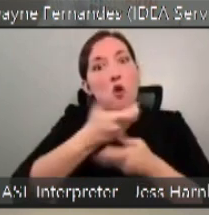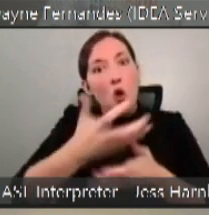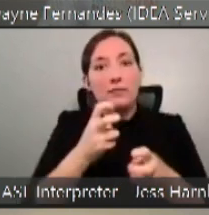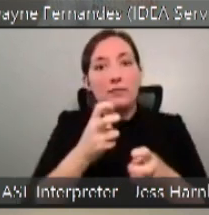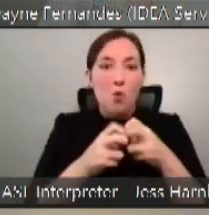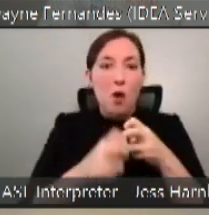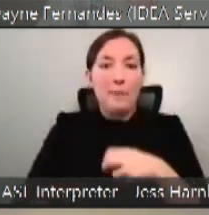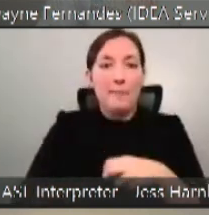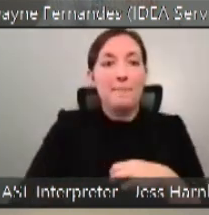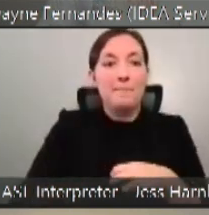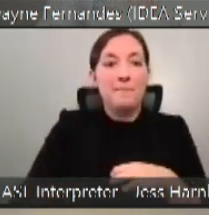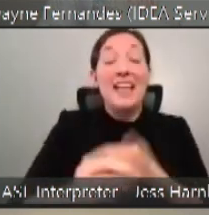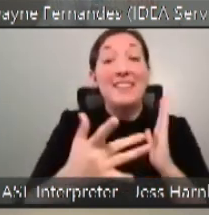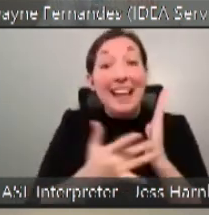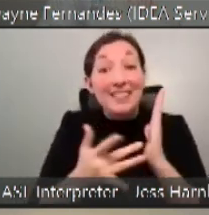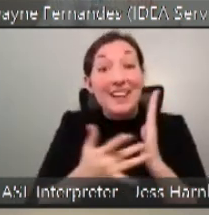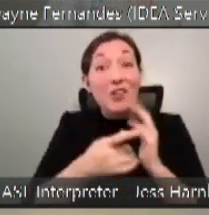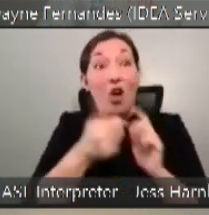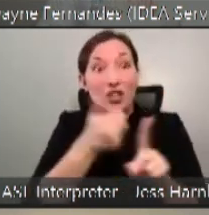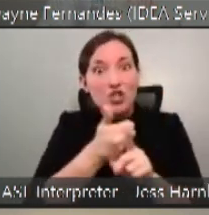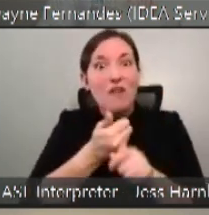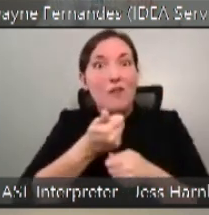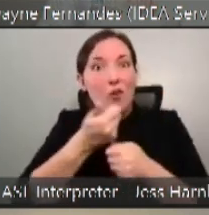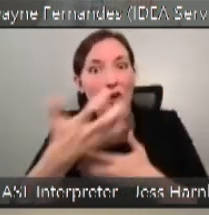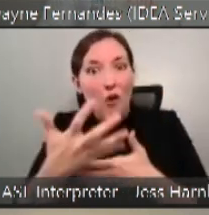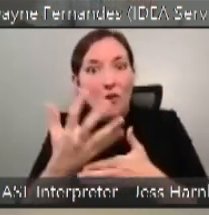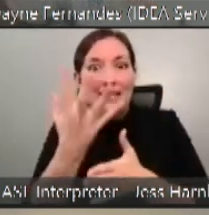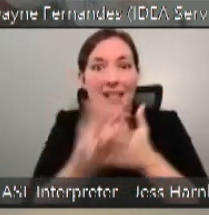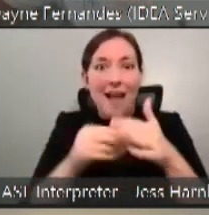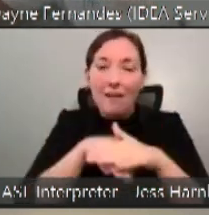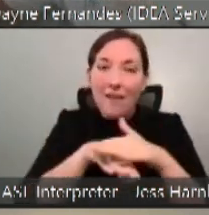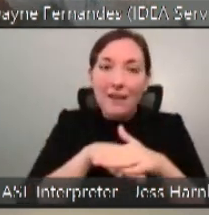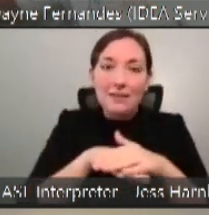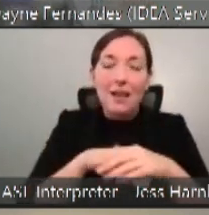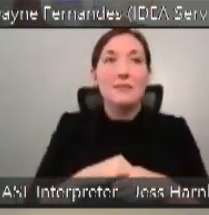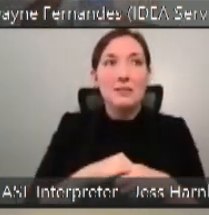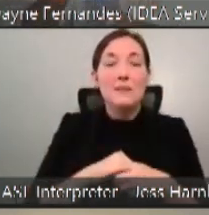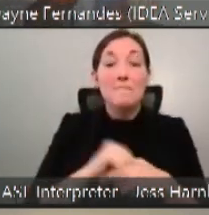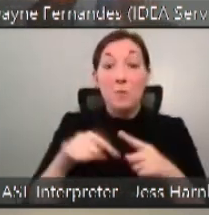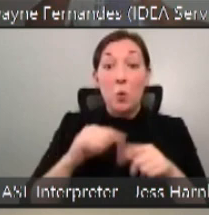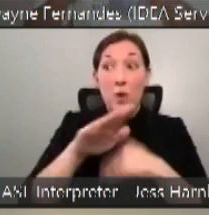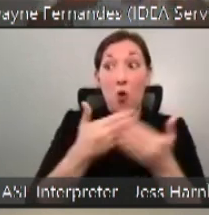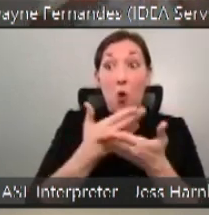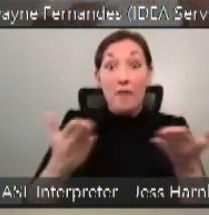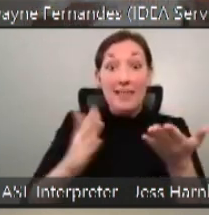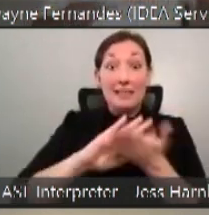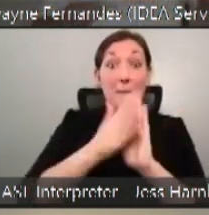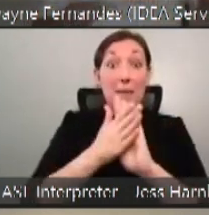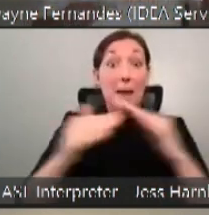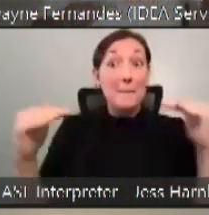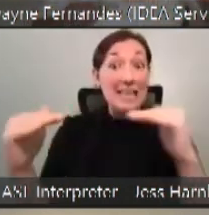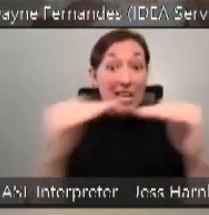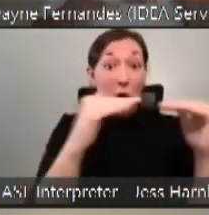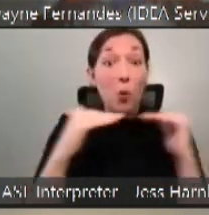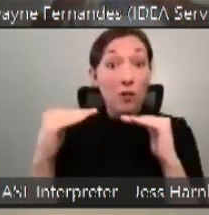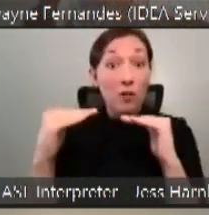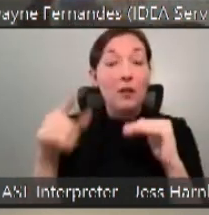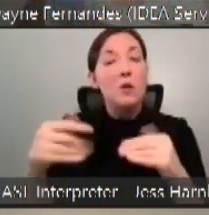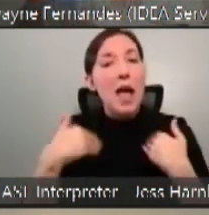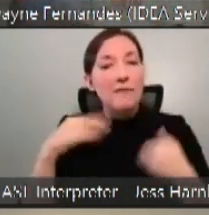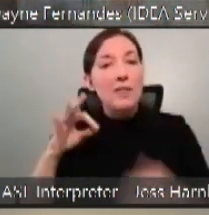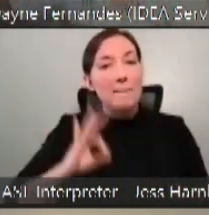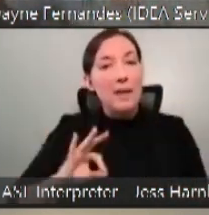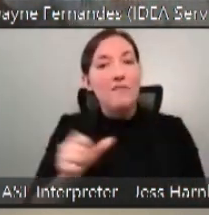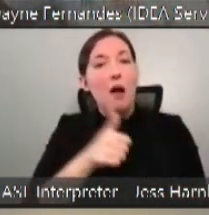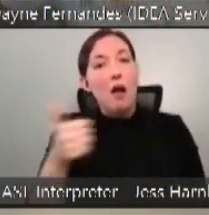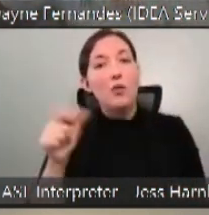problem. It's the technology that causes the lack of access. And, when all things are equal, you get the benefit of another